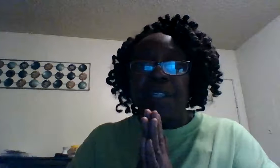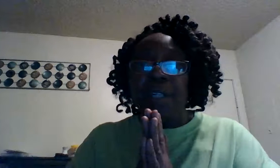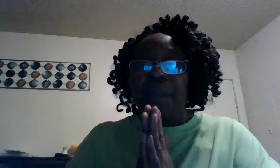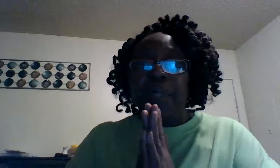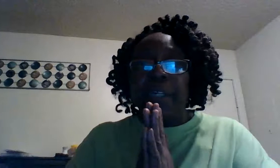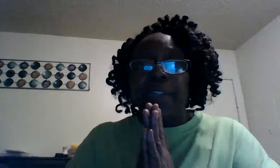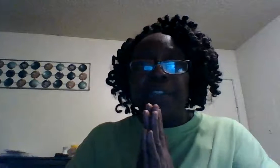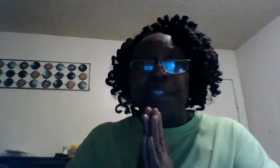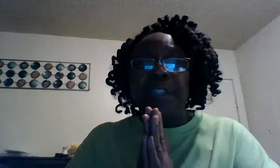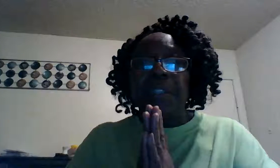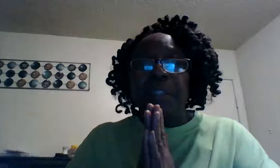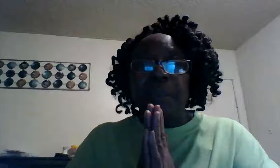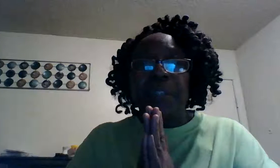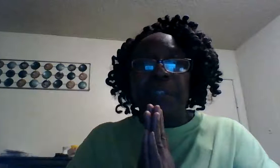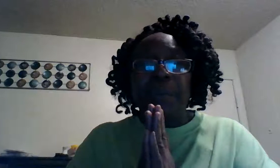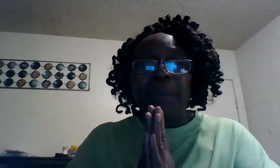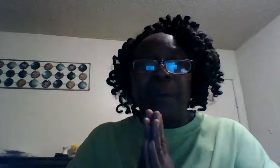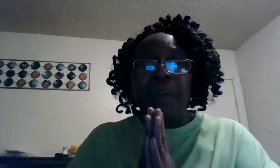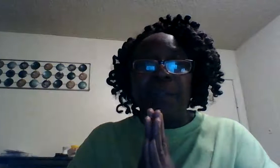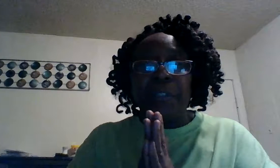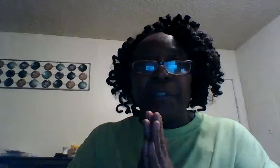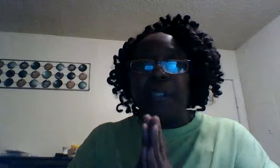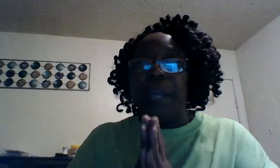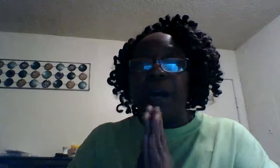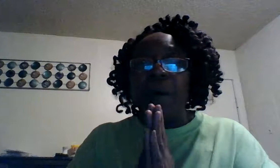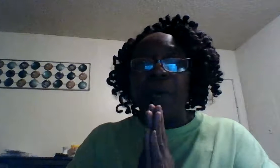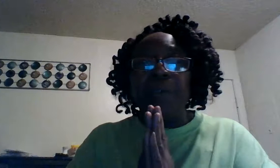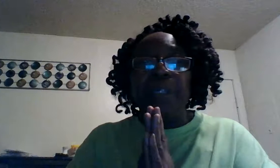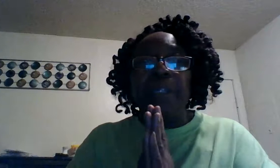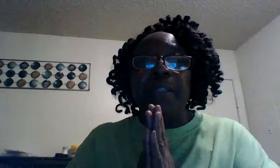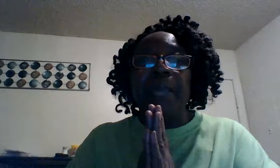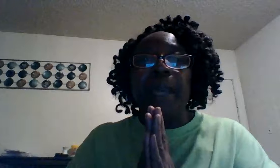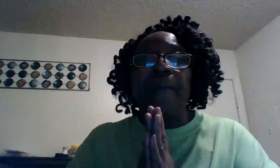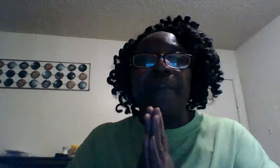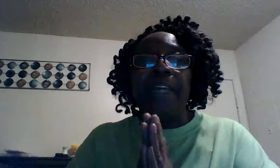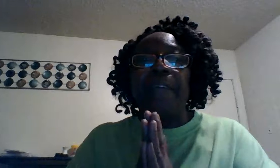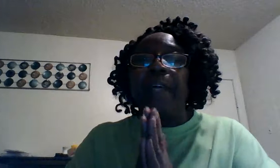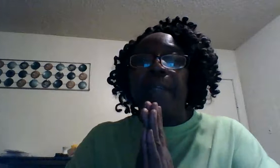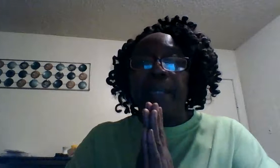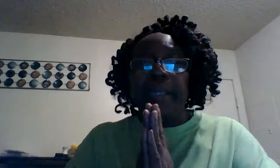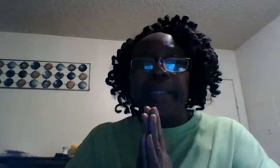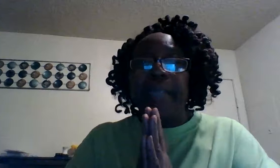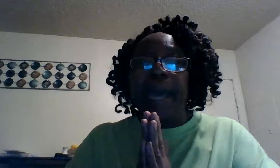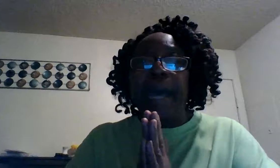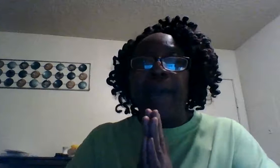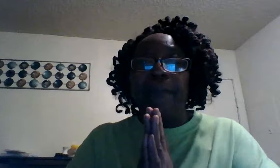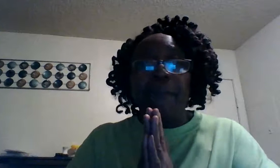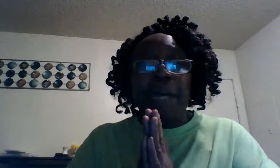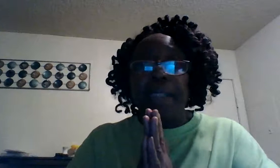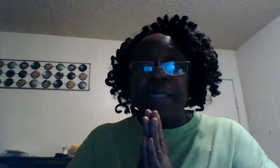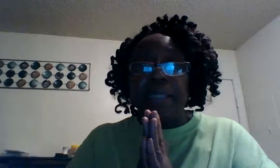because Jesus went to the cross for the sin all you need is have faith that he died for my sin